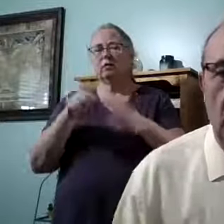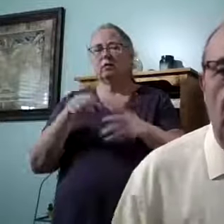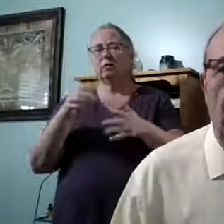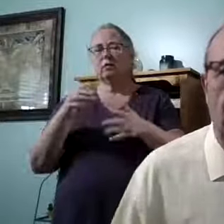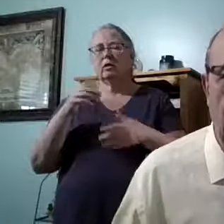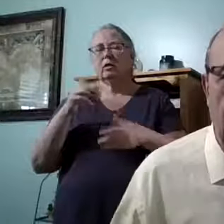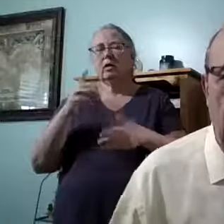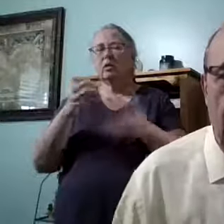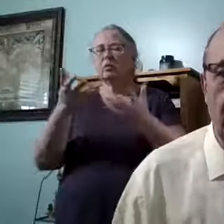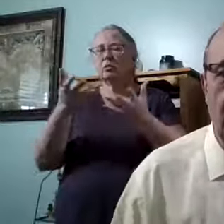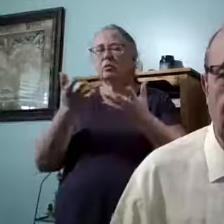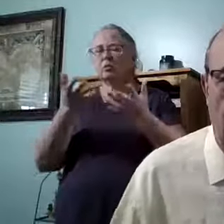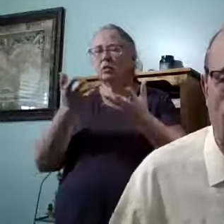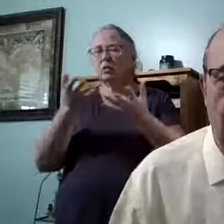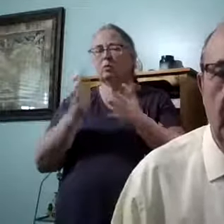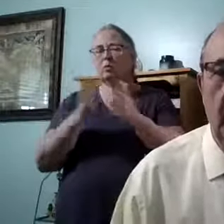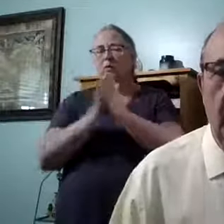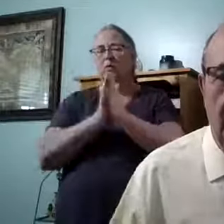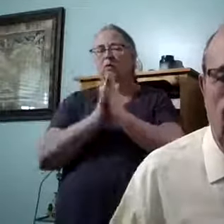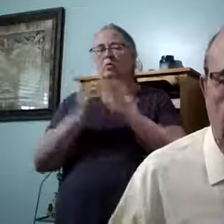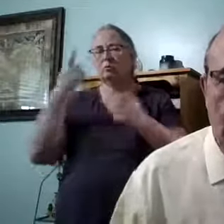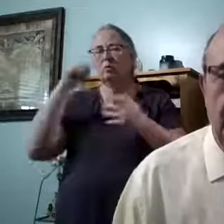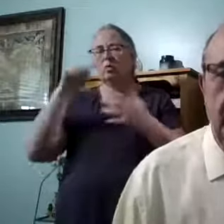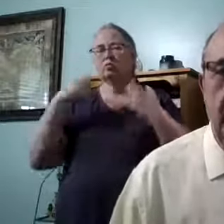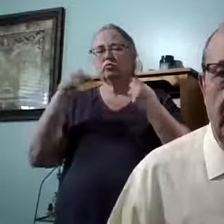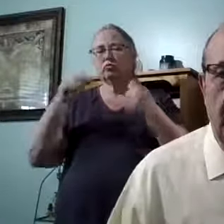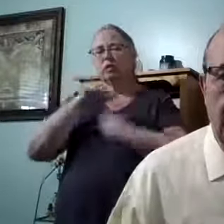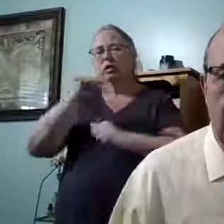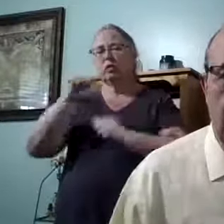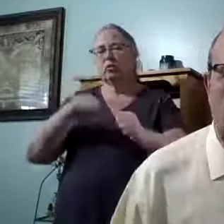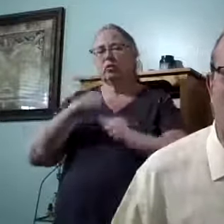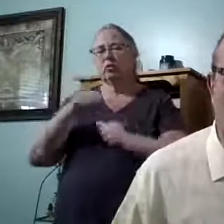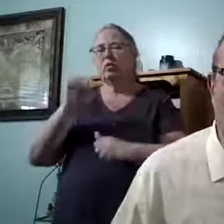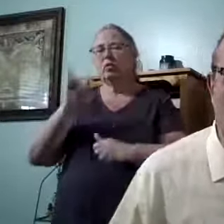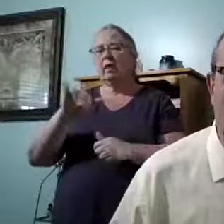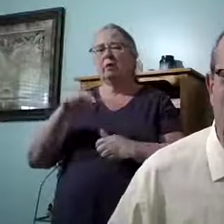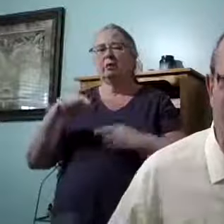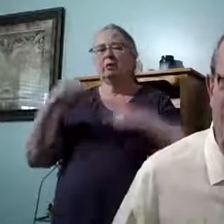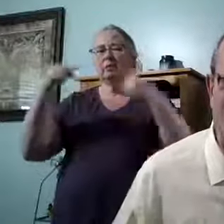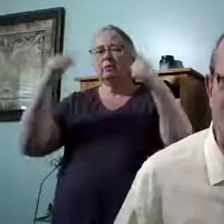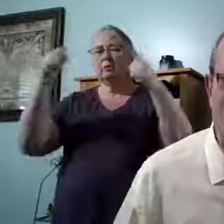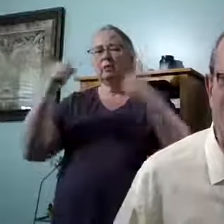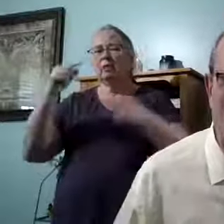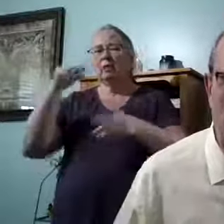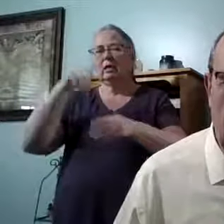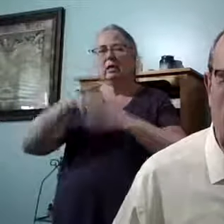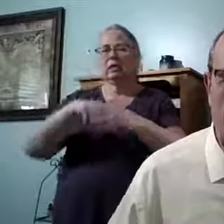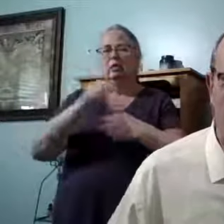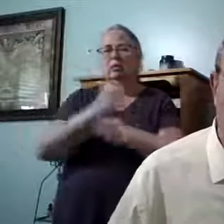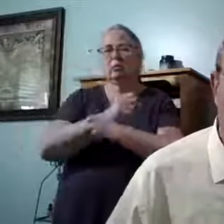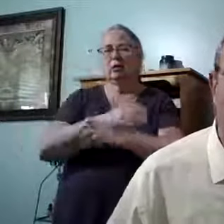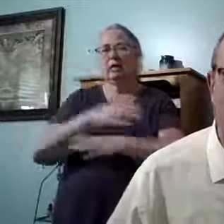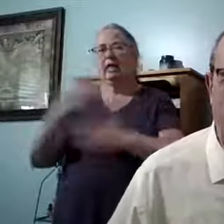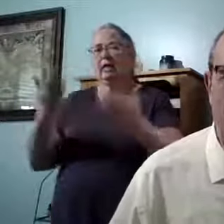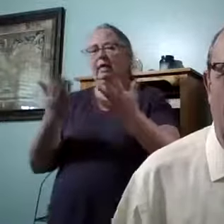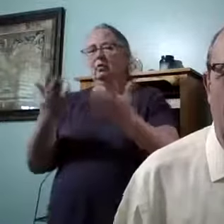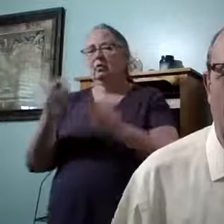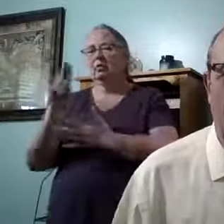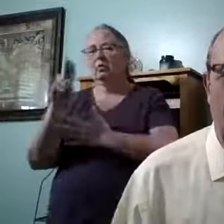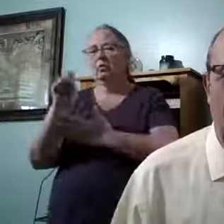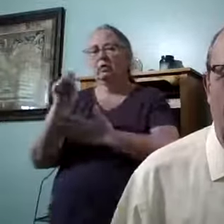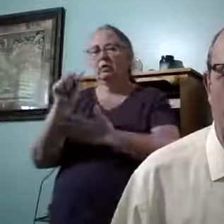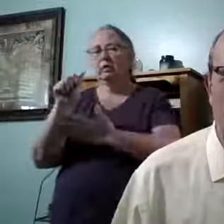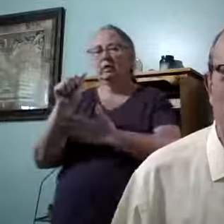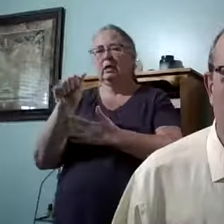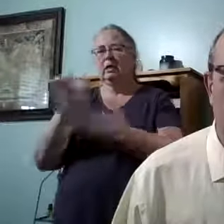do covet your prayers for strength, for anointing, that we can be effective both in Germany and here